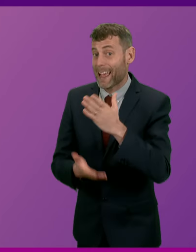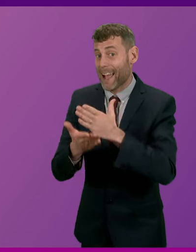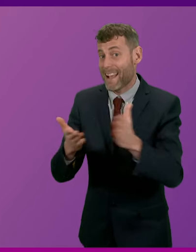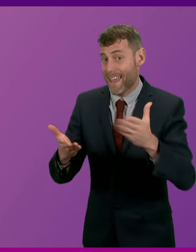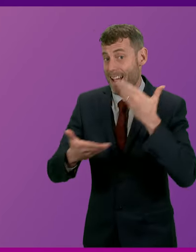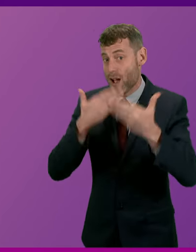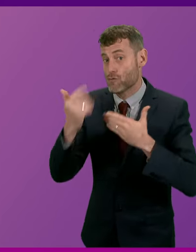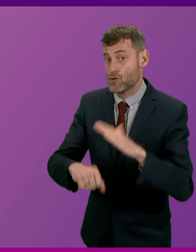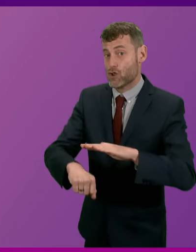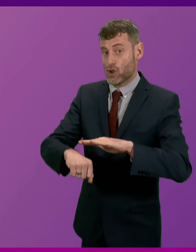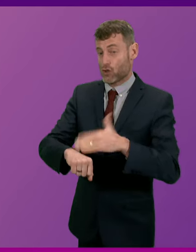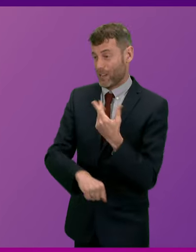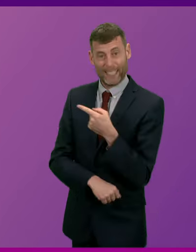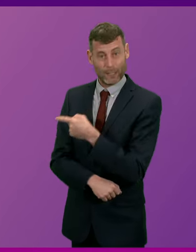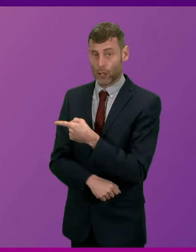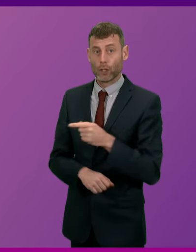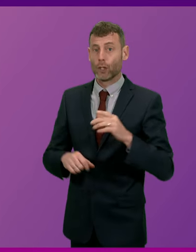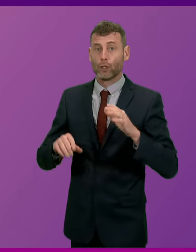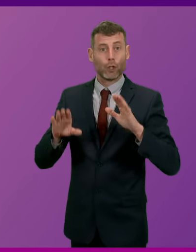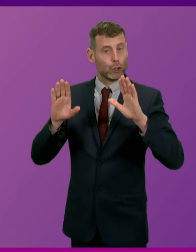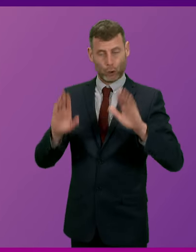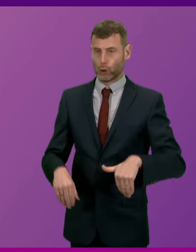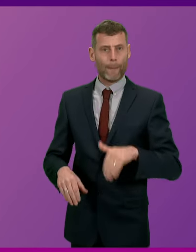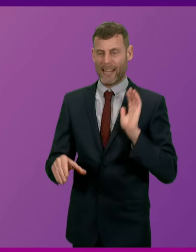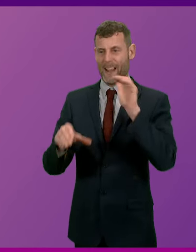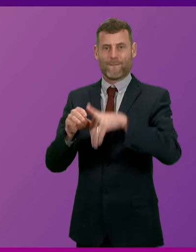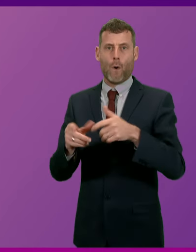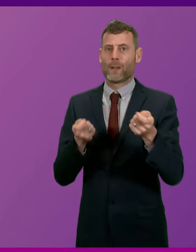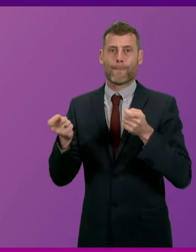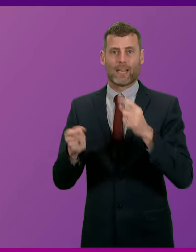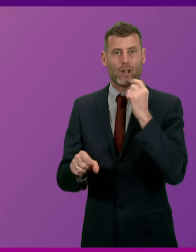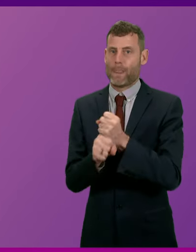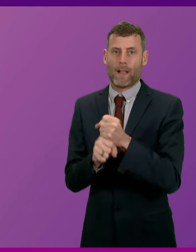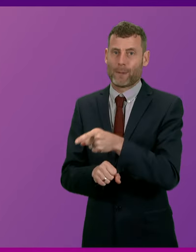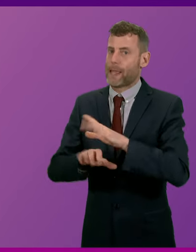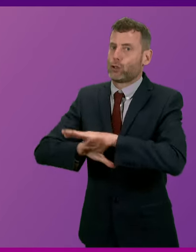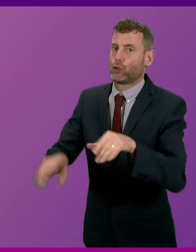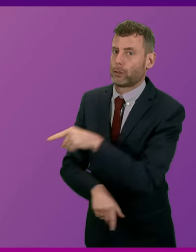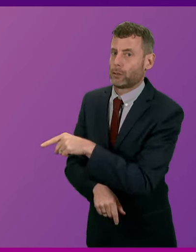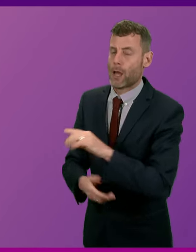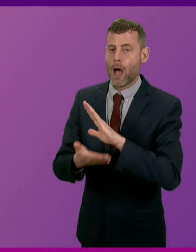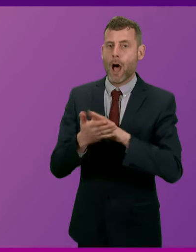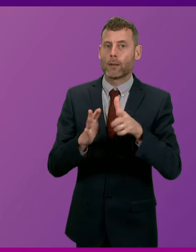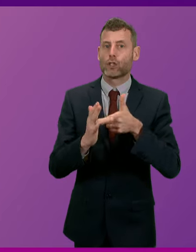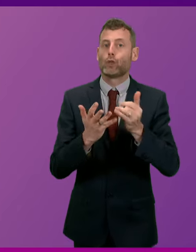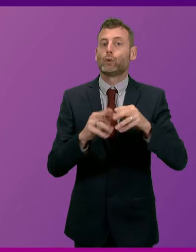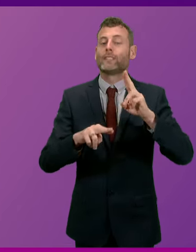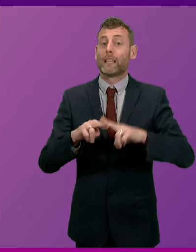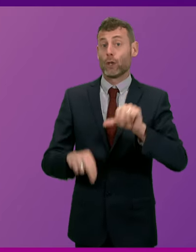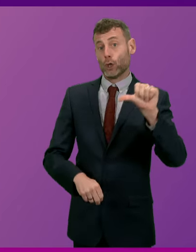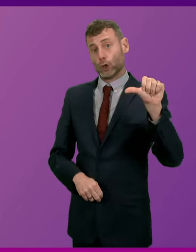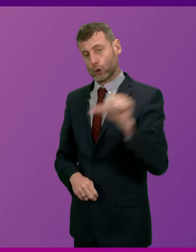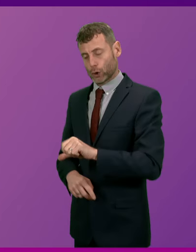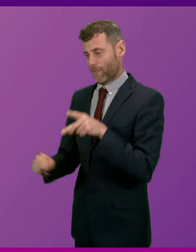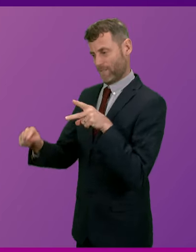never belonged anywhere near the Scottish Government. Hamza Youssef should have ditched this extreme party